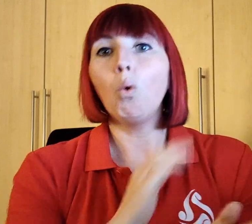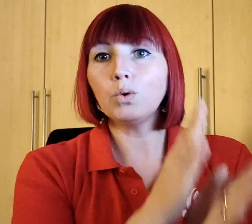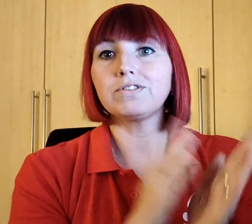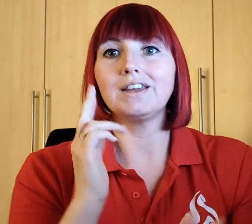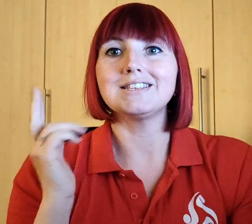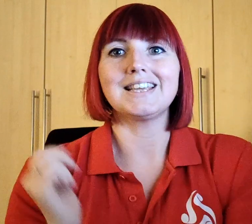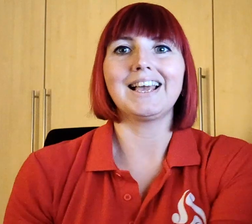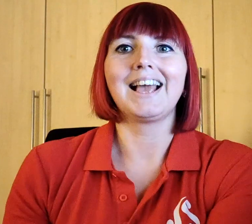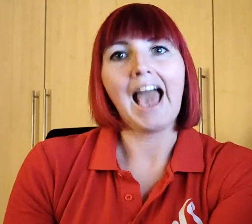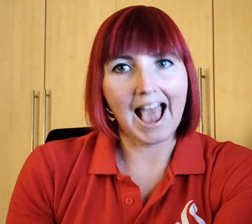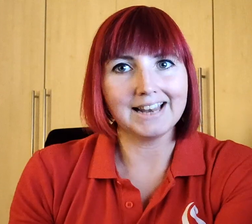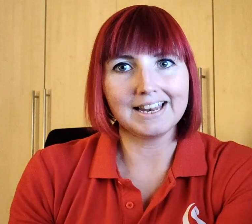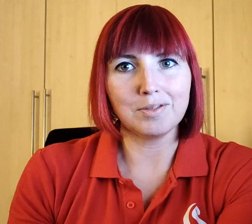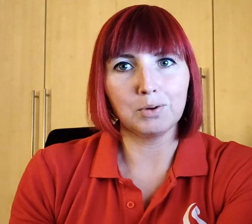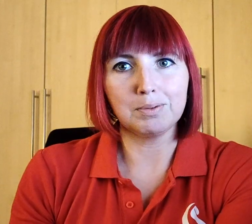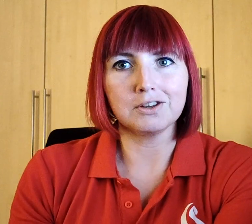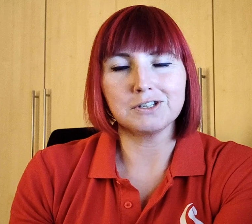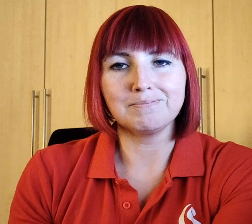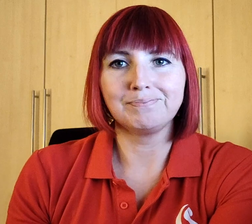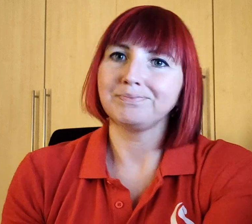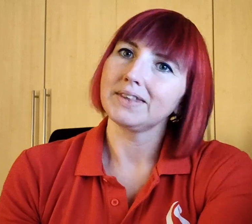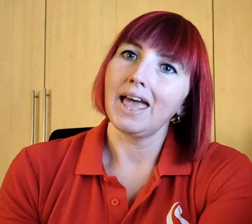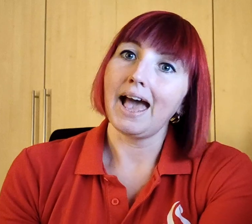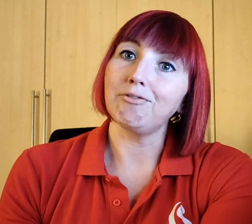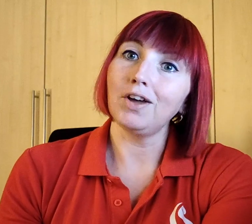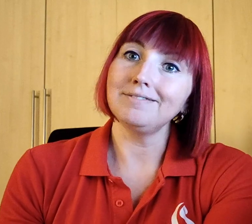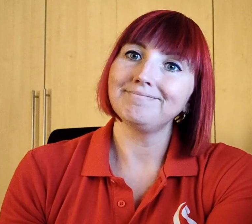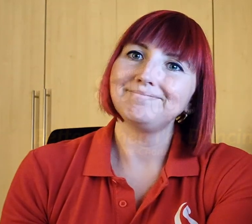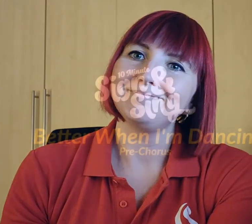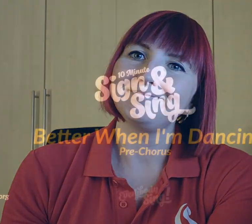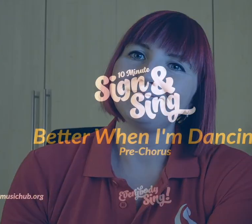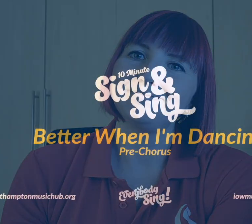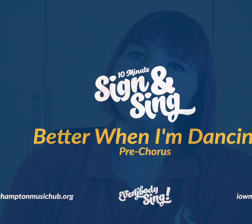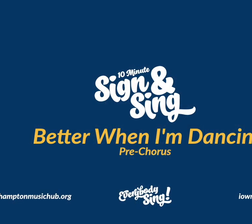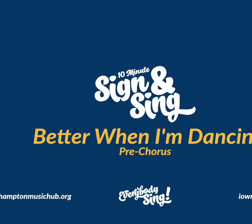sign or sign and sing and add in the body percussion. Have fun.